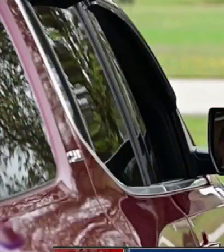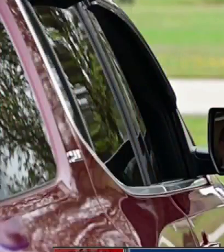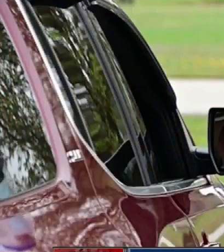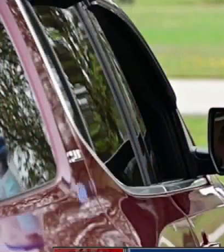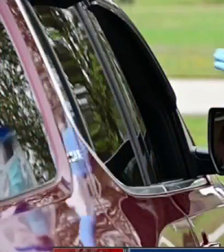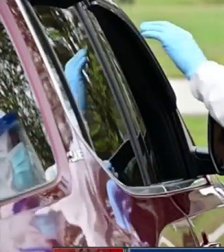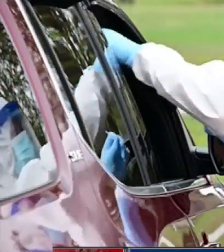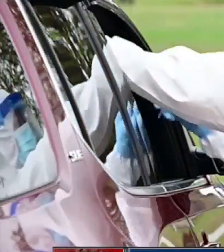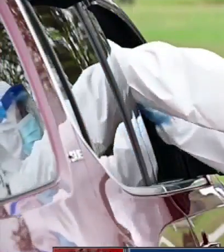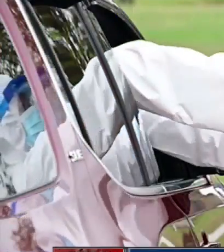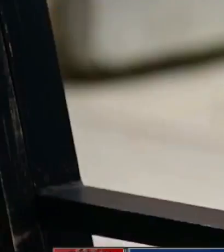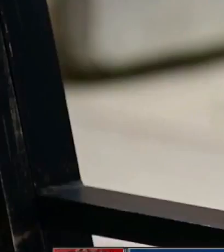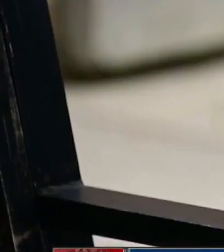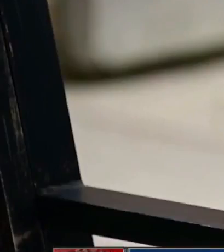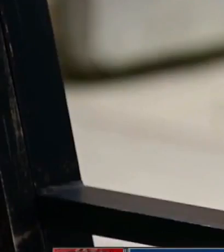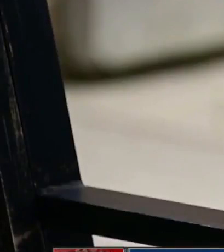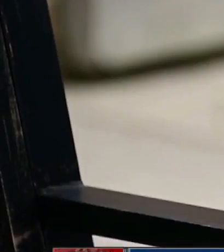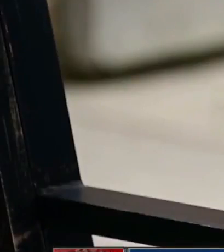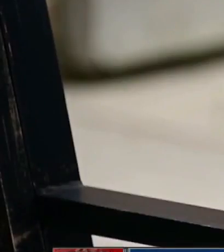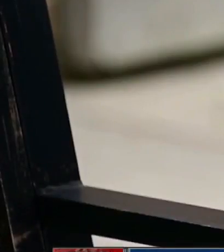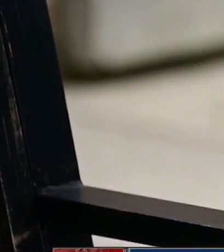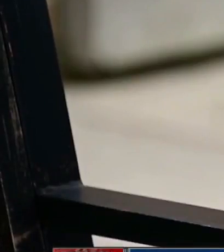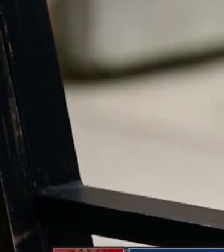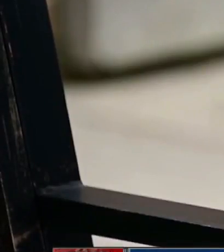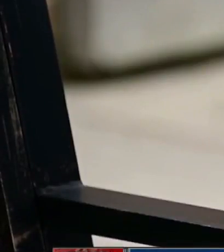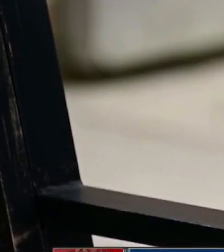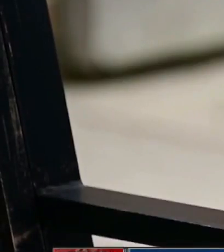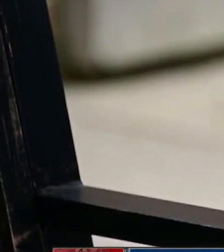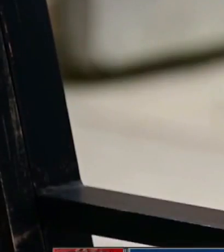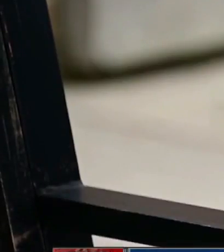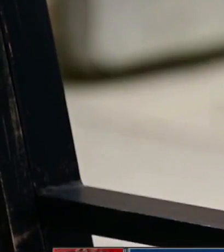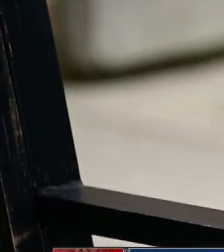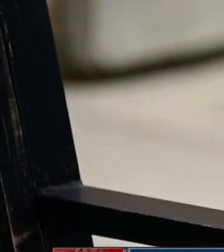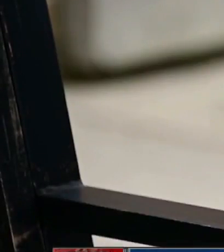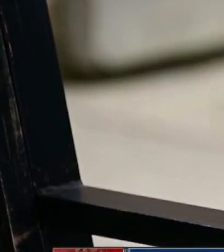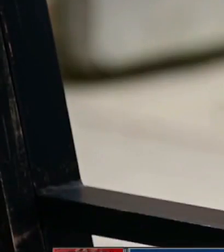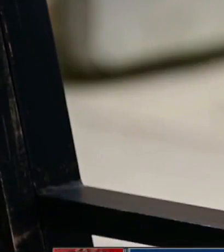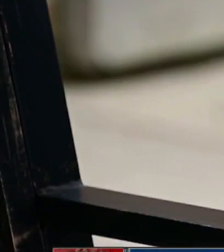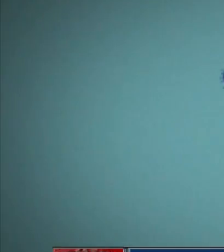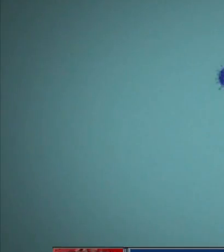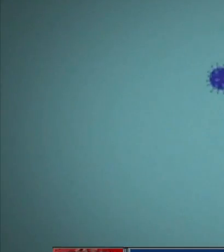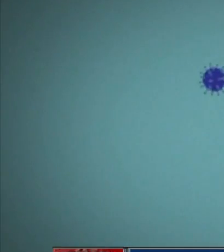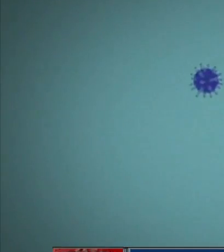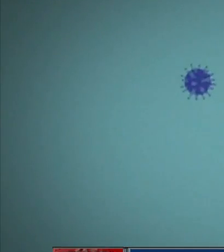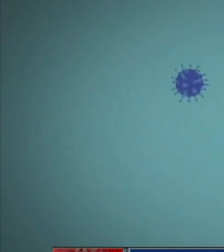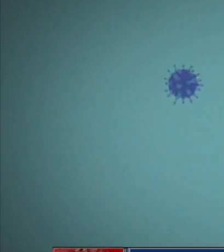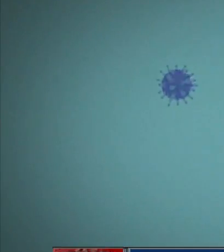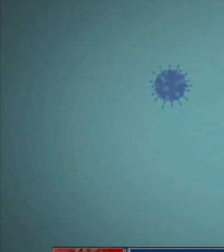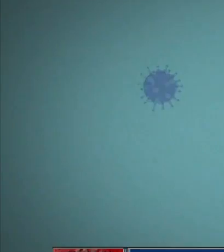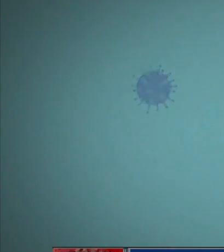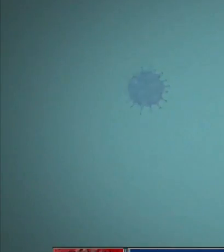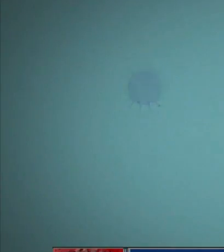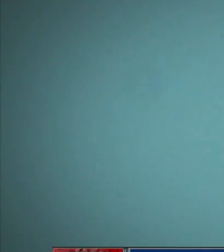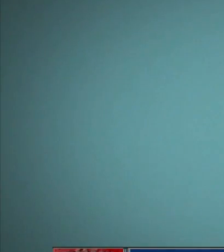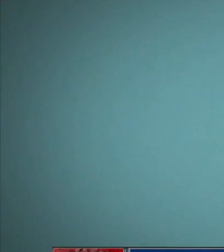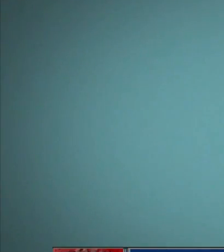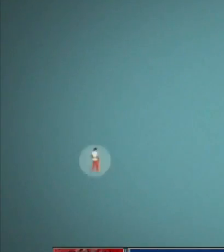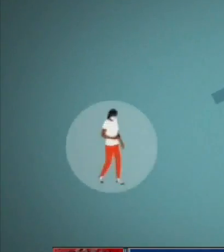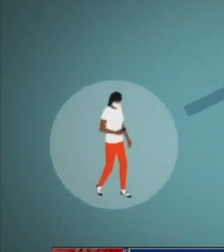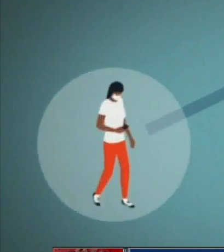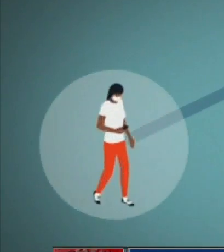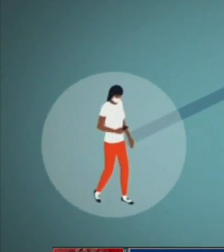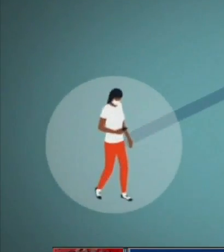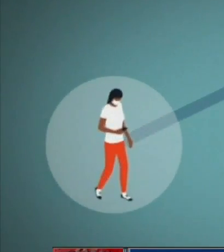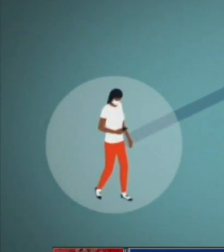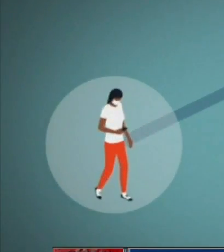plan is once the state knows somebody that has COVID-19, they figure out all the people that they've had close contact with. On average, it's